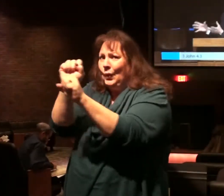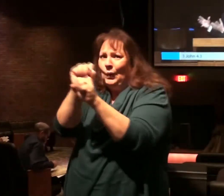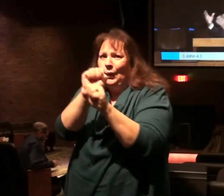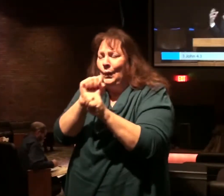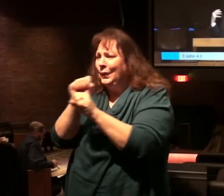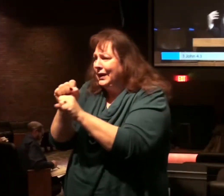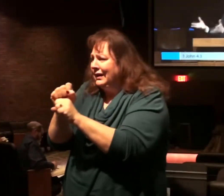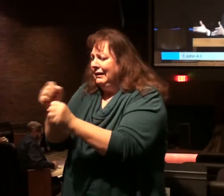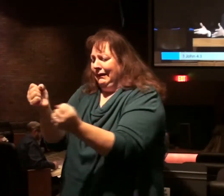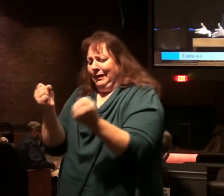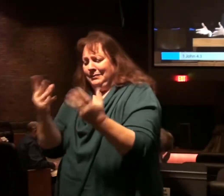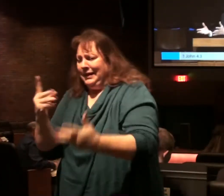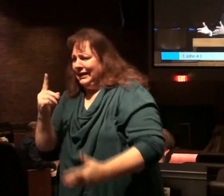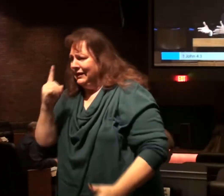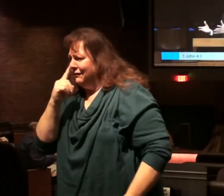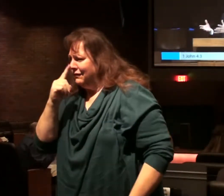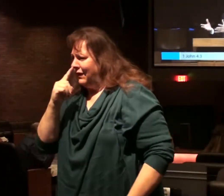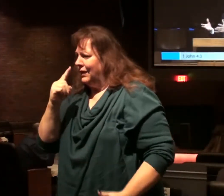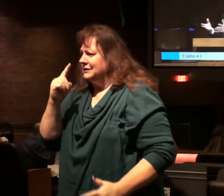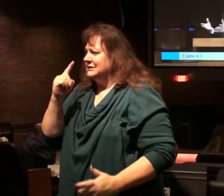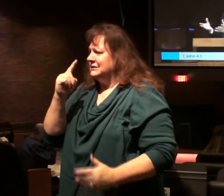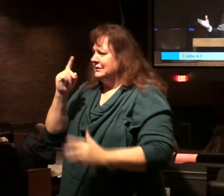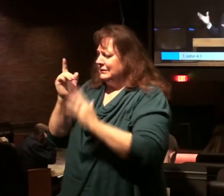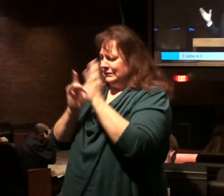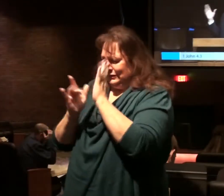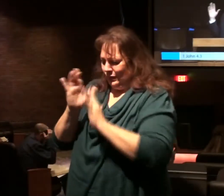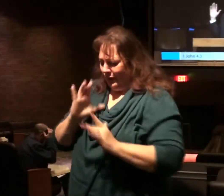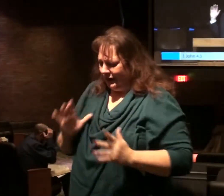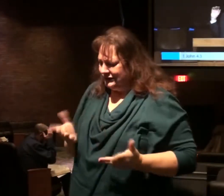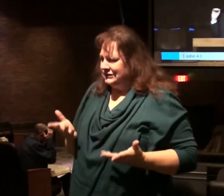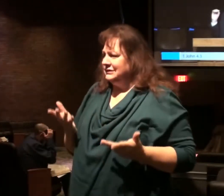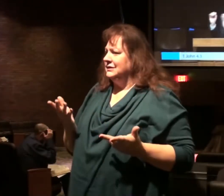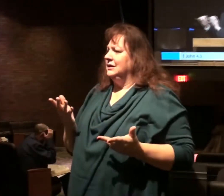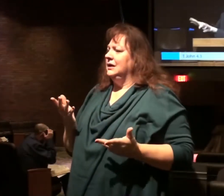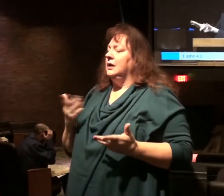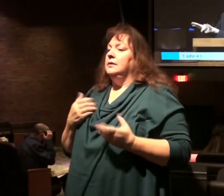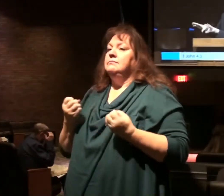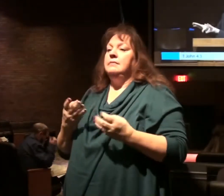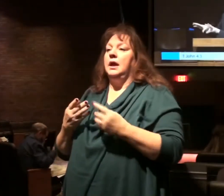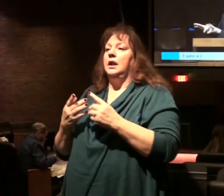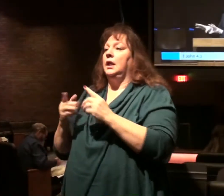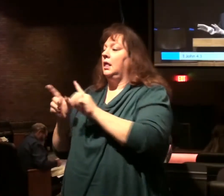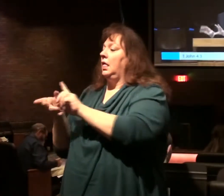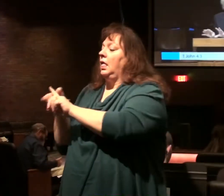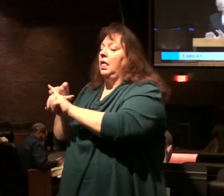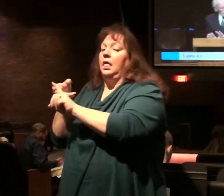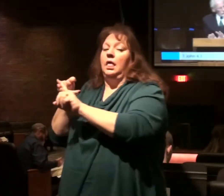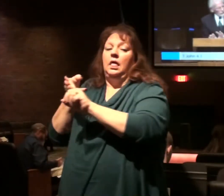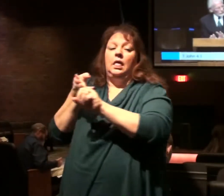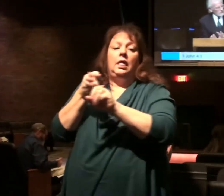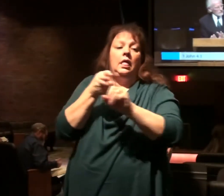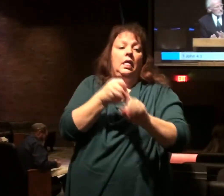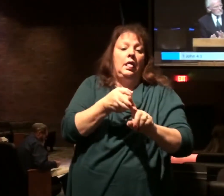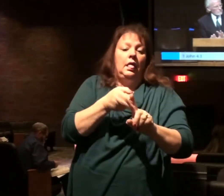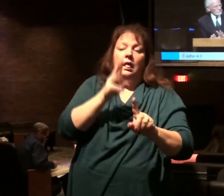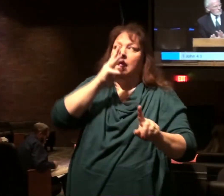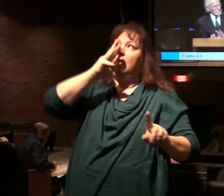There are many false Christs. There are many leading people away from the truth,